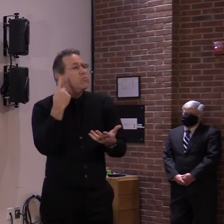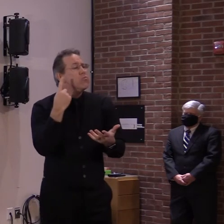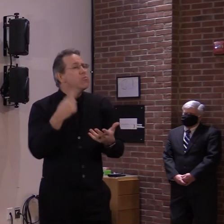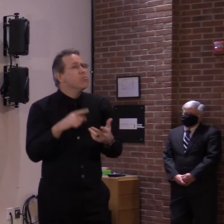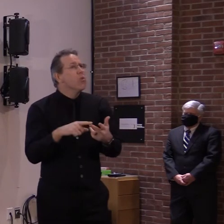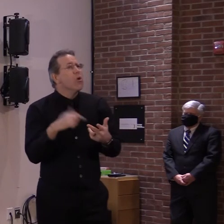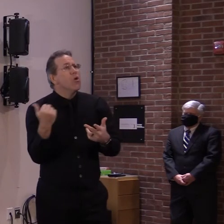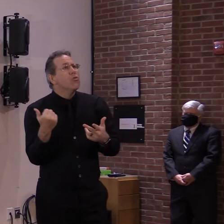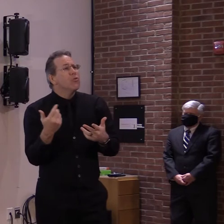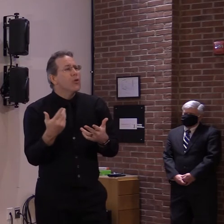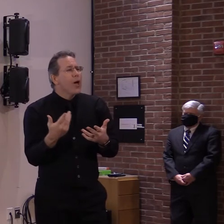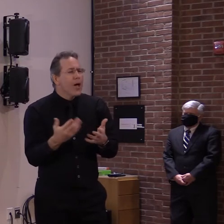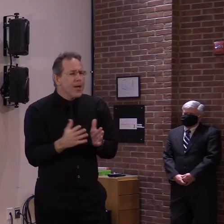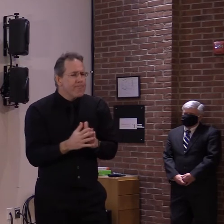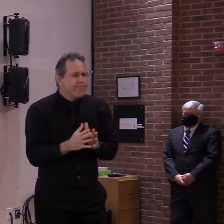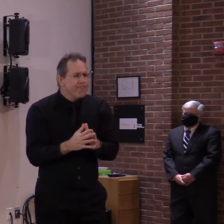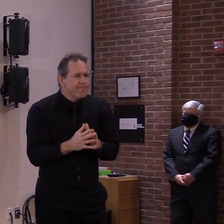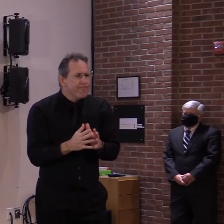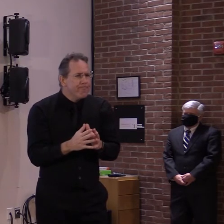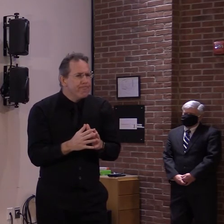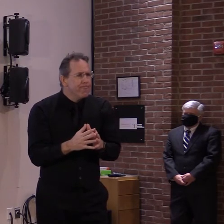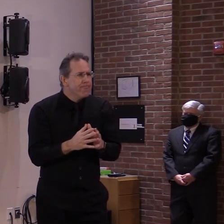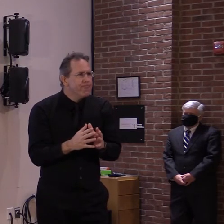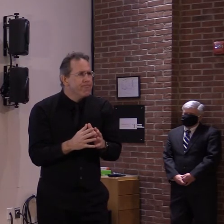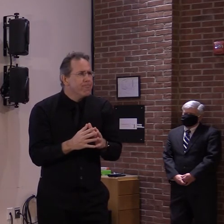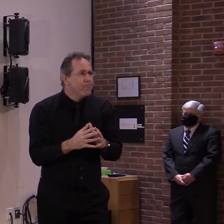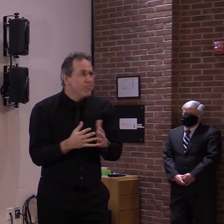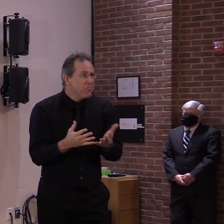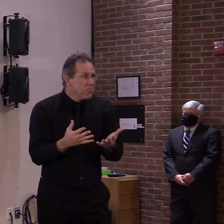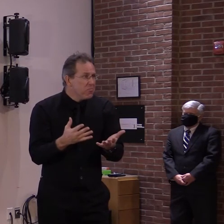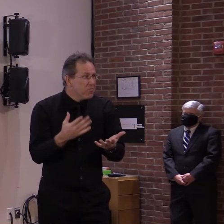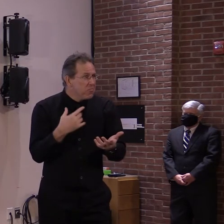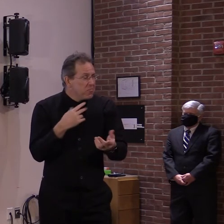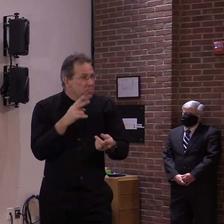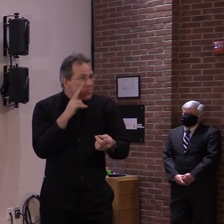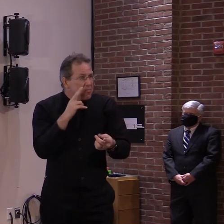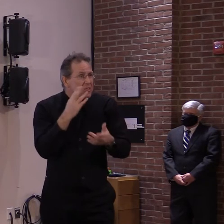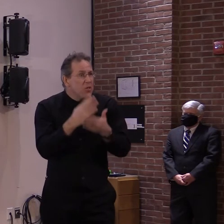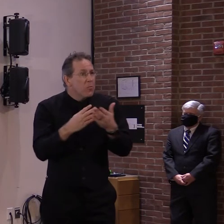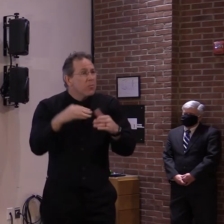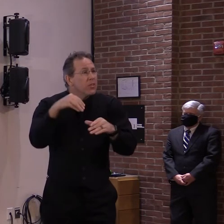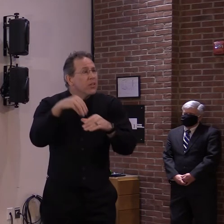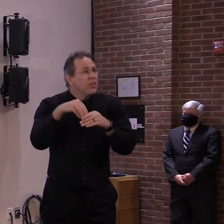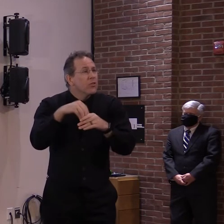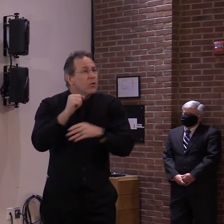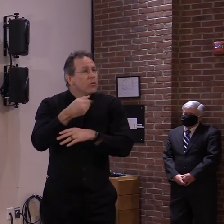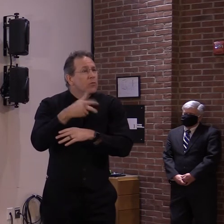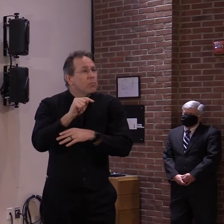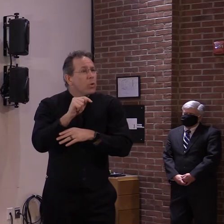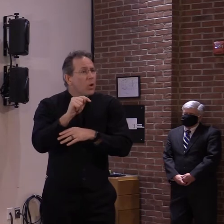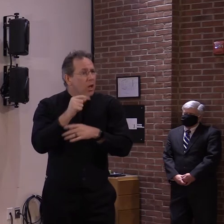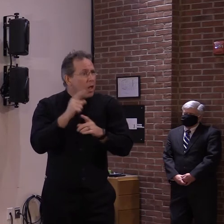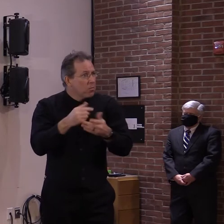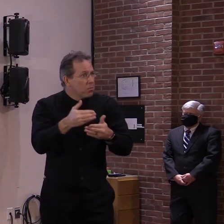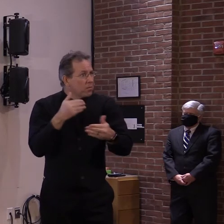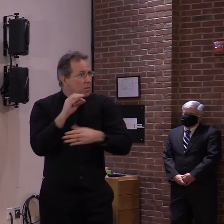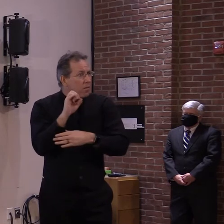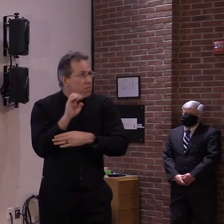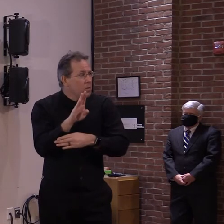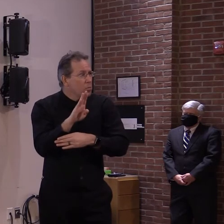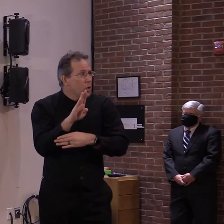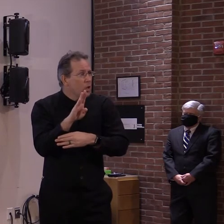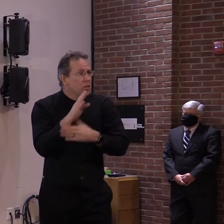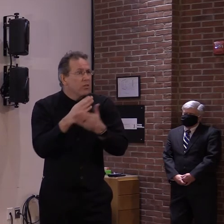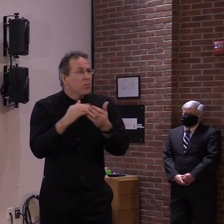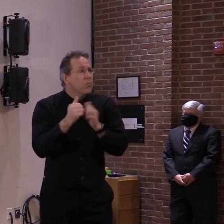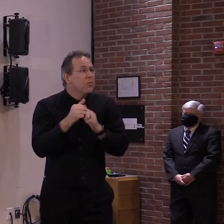see indoor sports beginning before February and, and obviously a typical playoffs would be